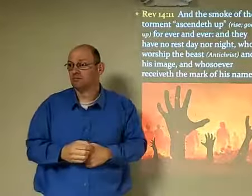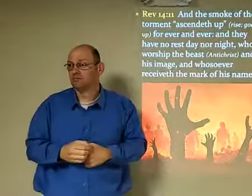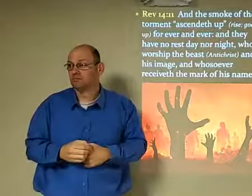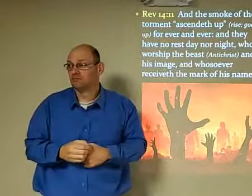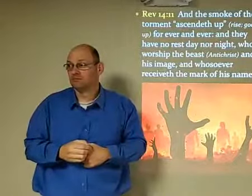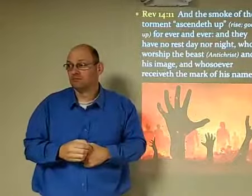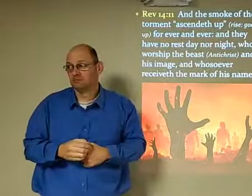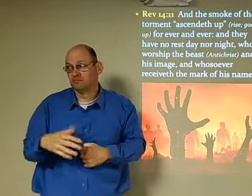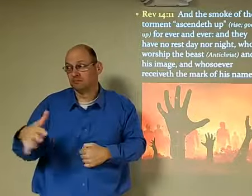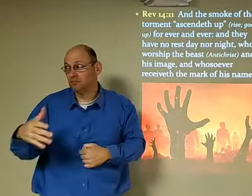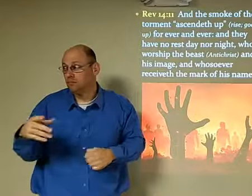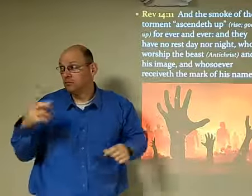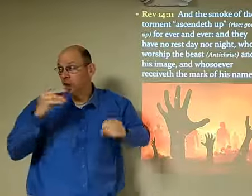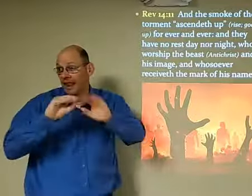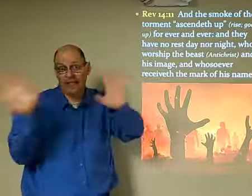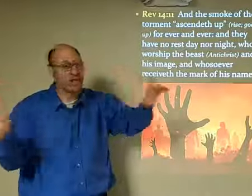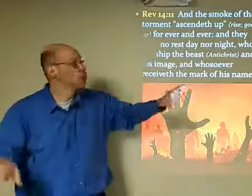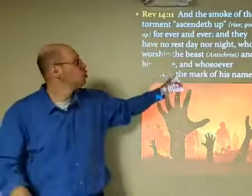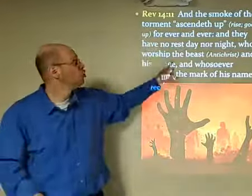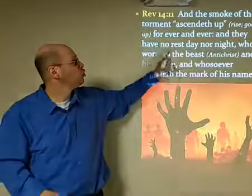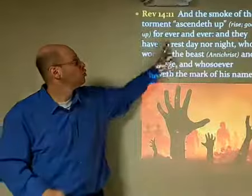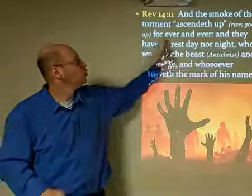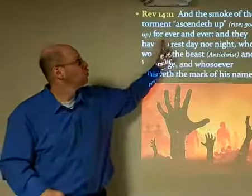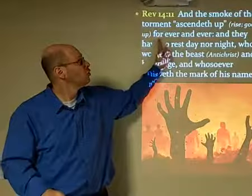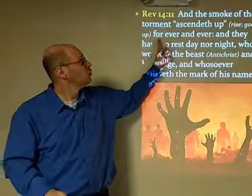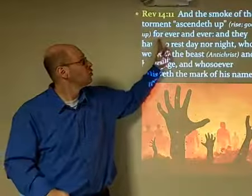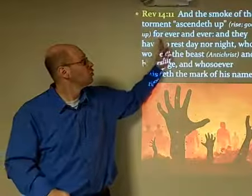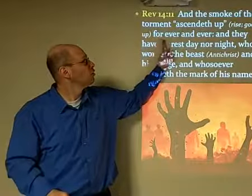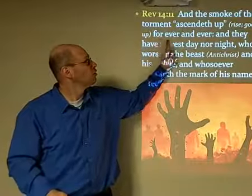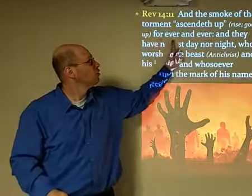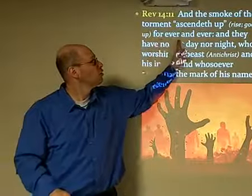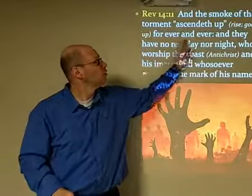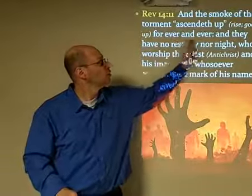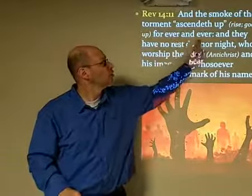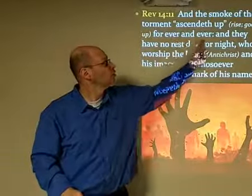Very clear. Very clear. word right here in the scriptures.